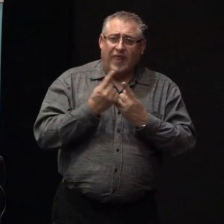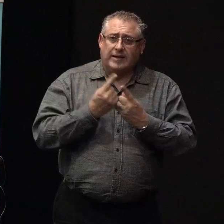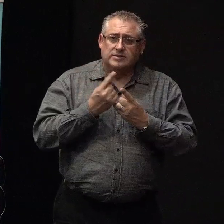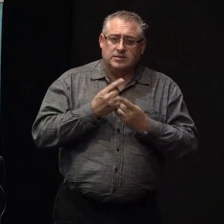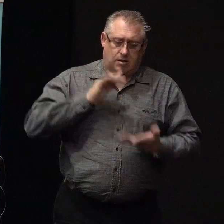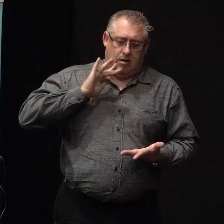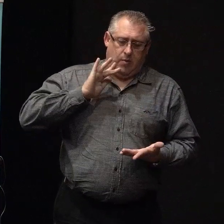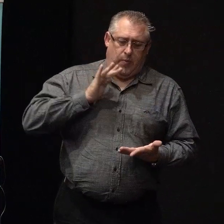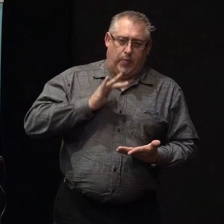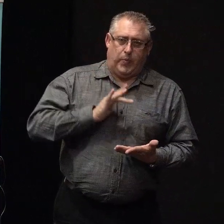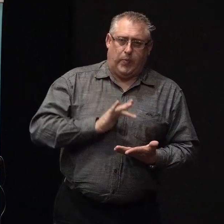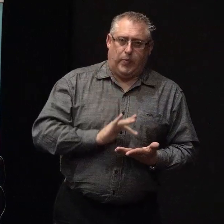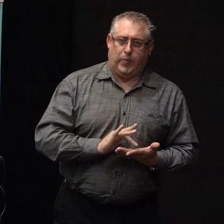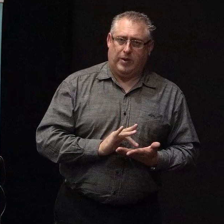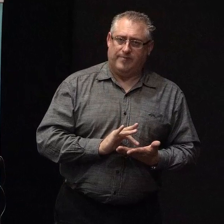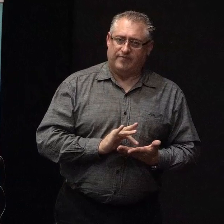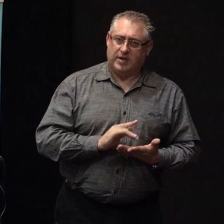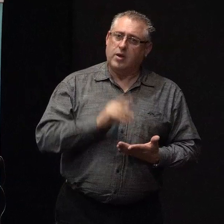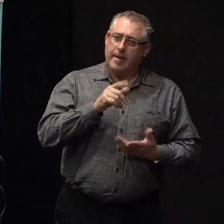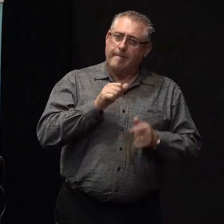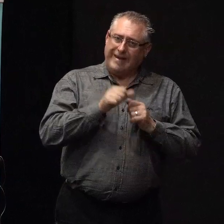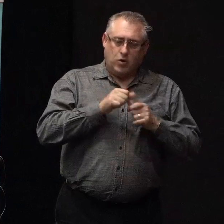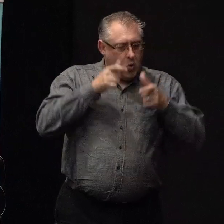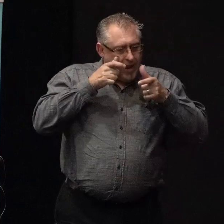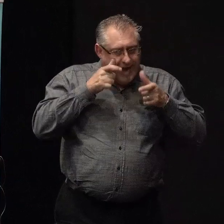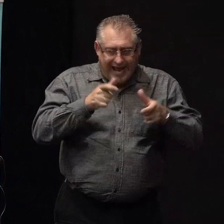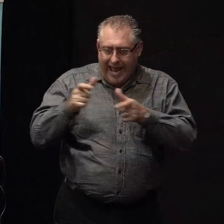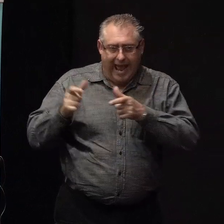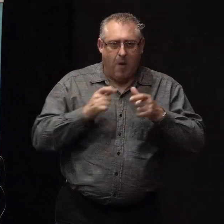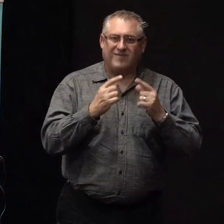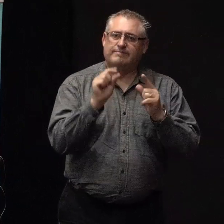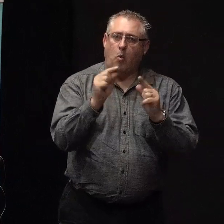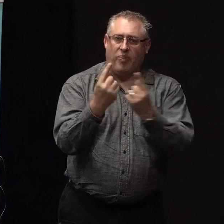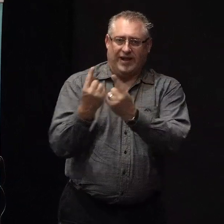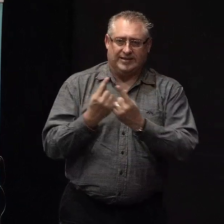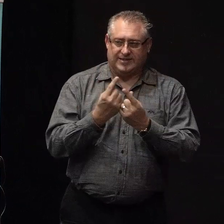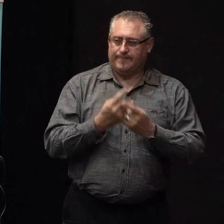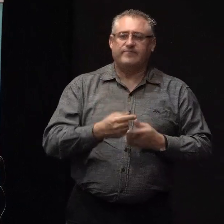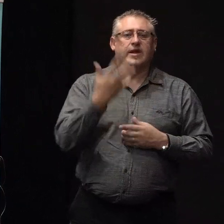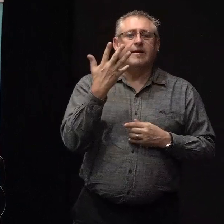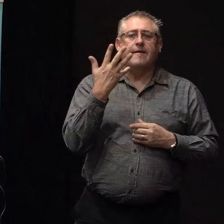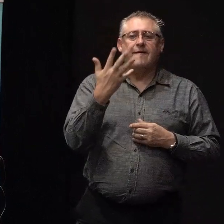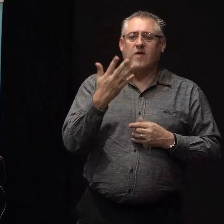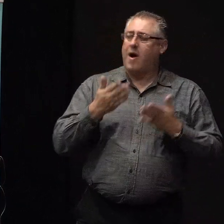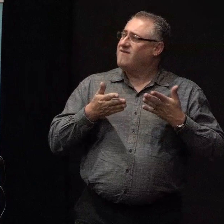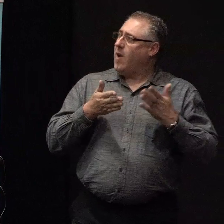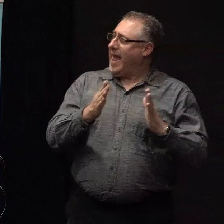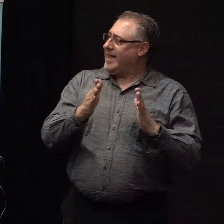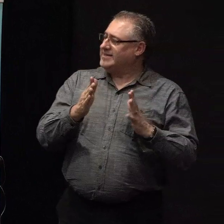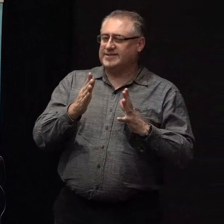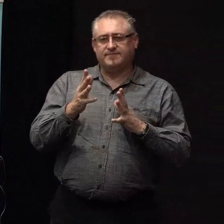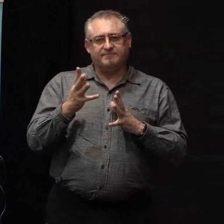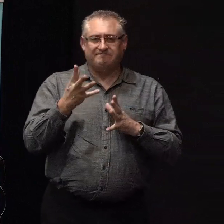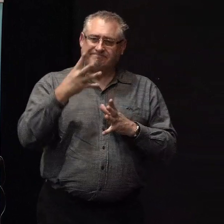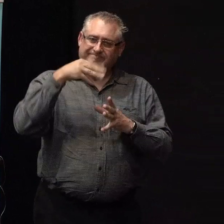going to be in worse trouble than if you take care of them. So the five ways are deeply embedded